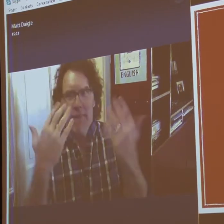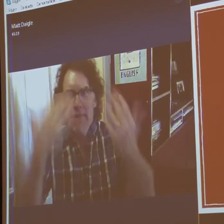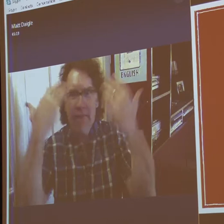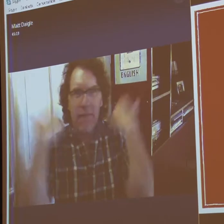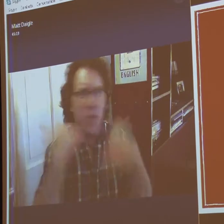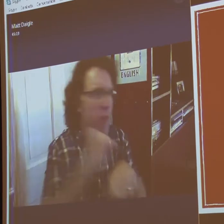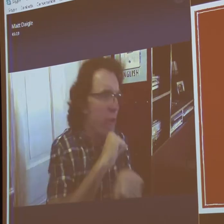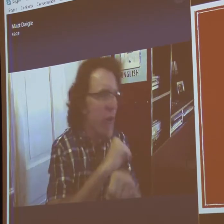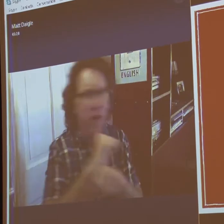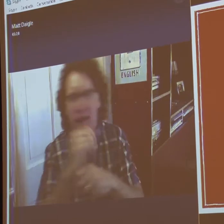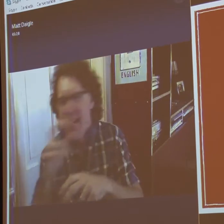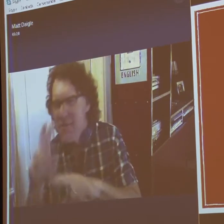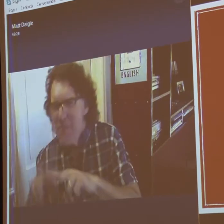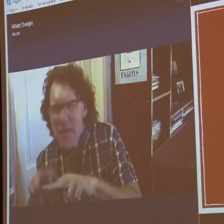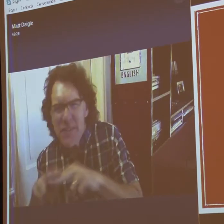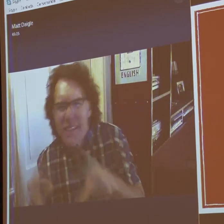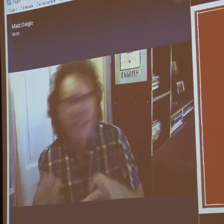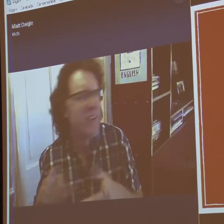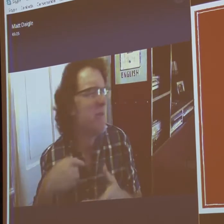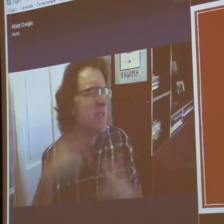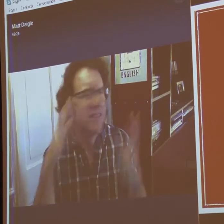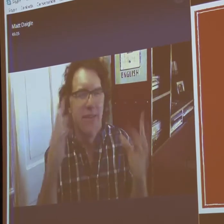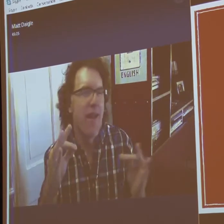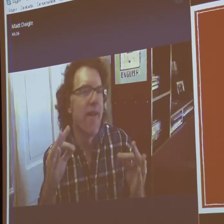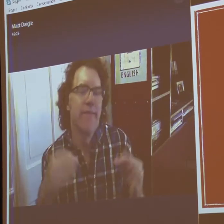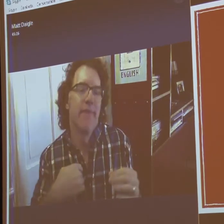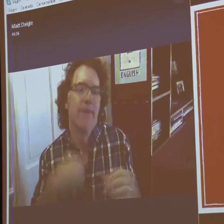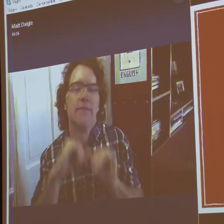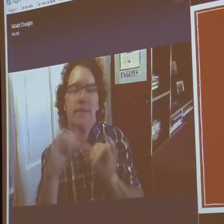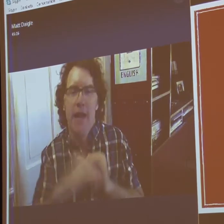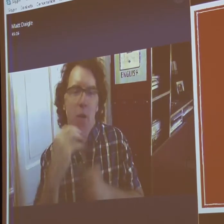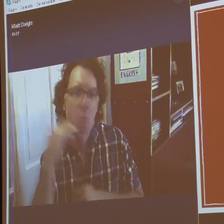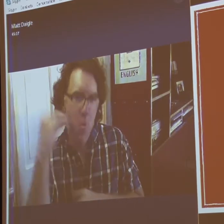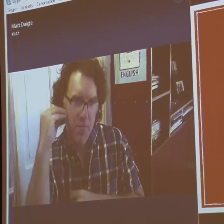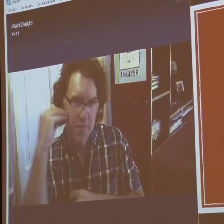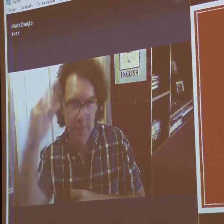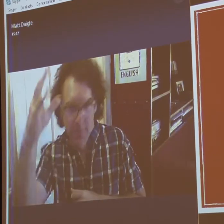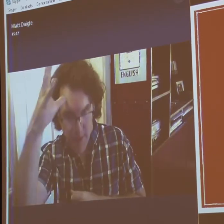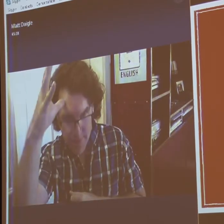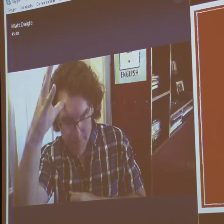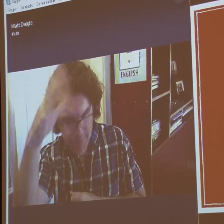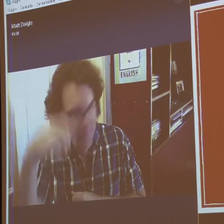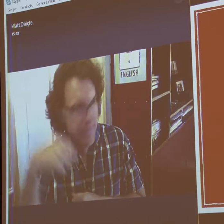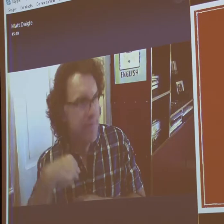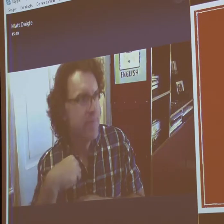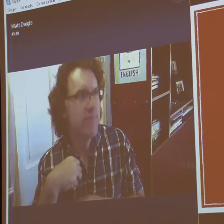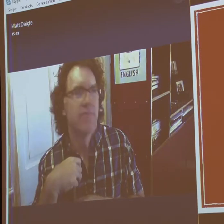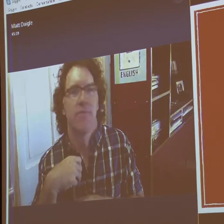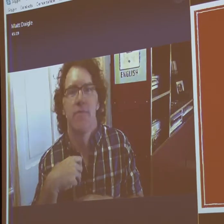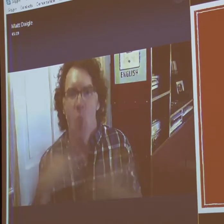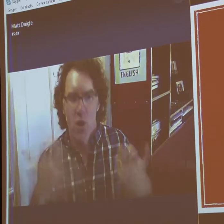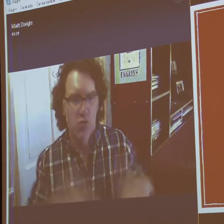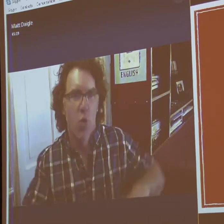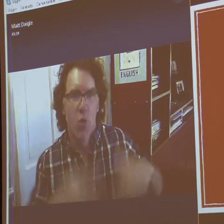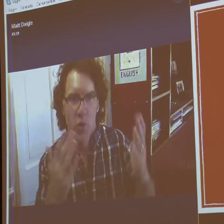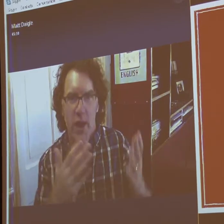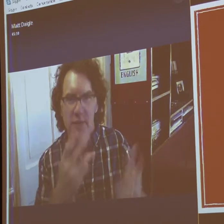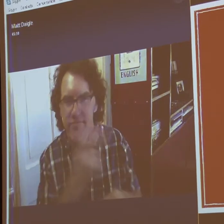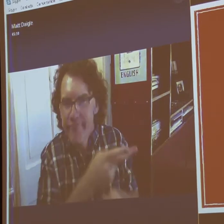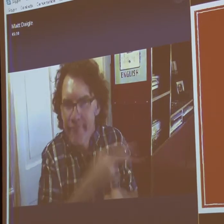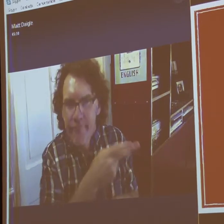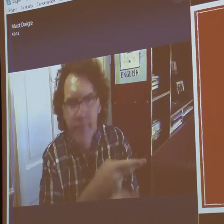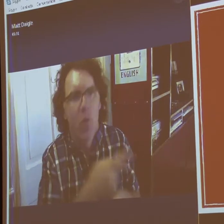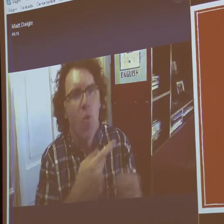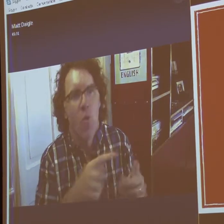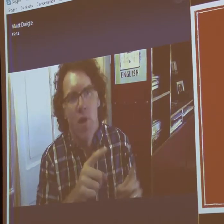time to have careers and raise our child the way that we wanted to just was